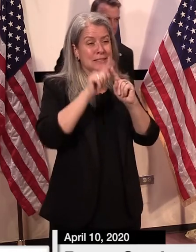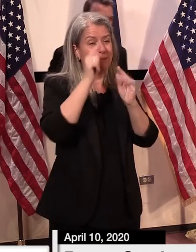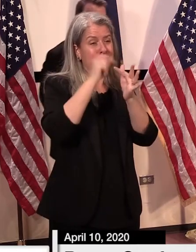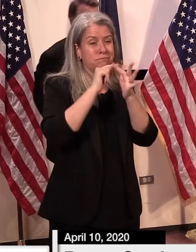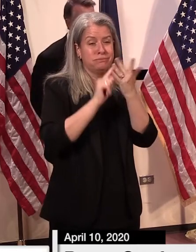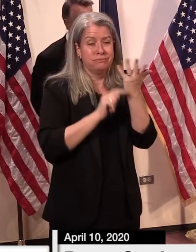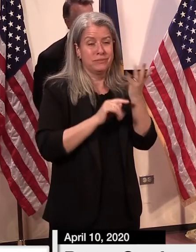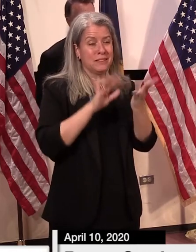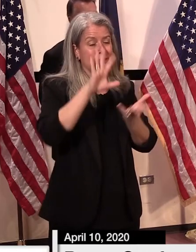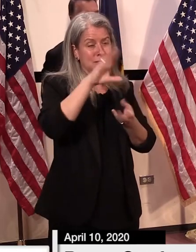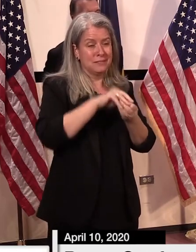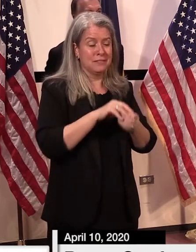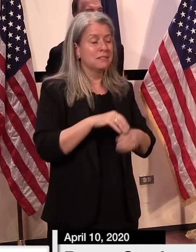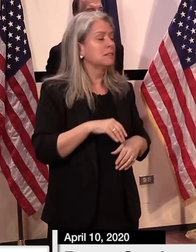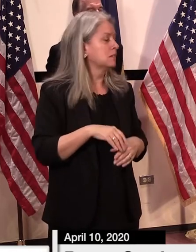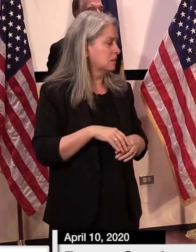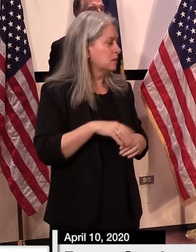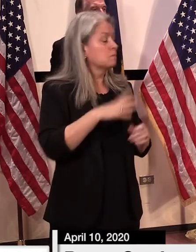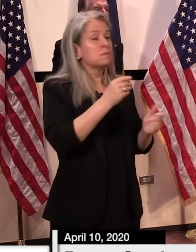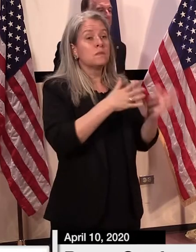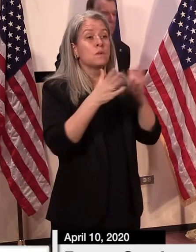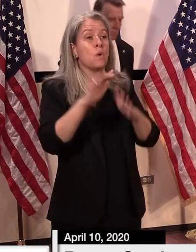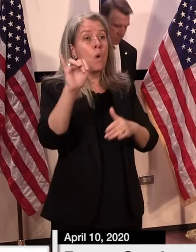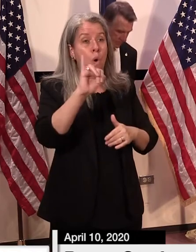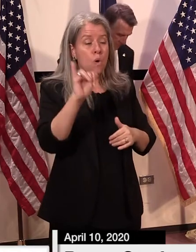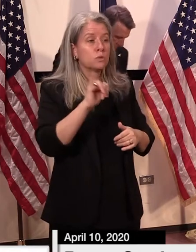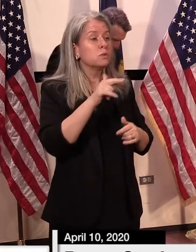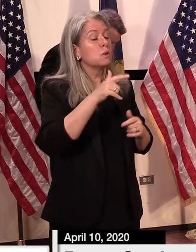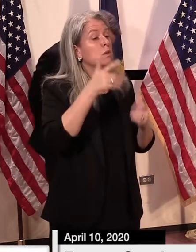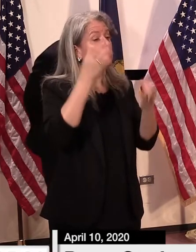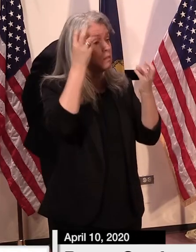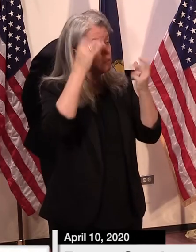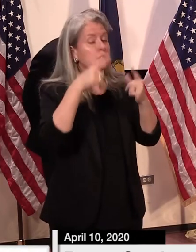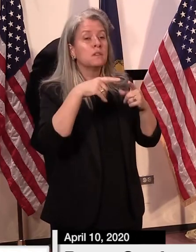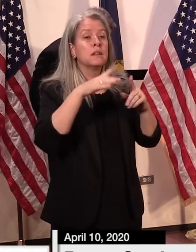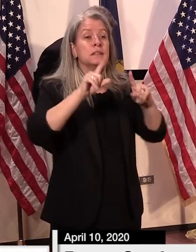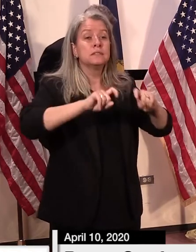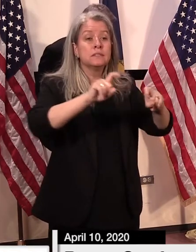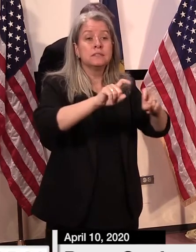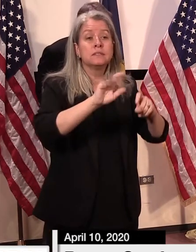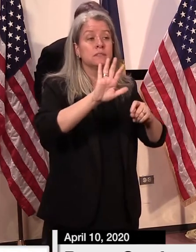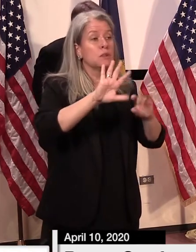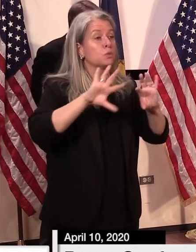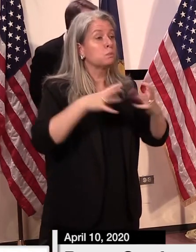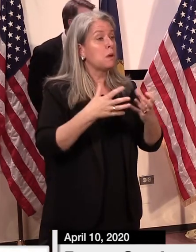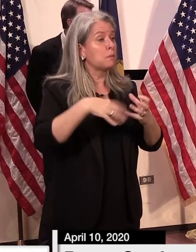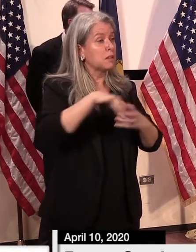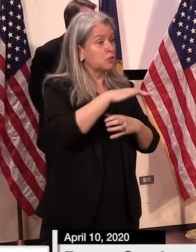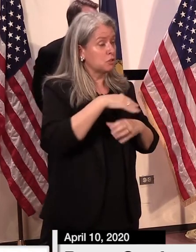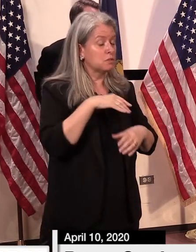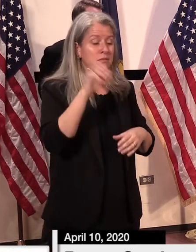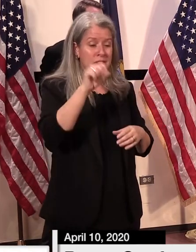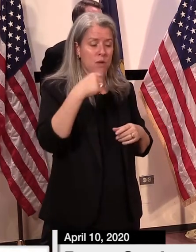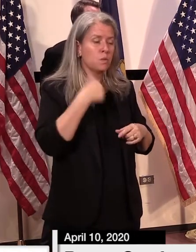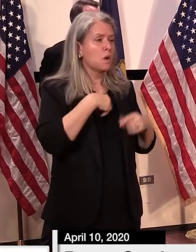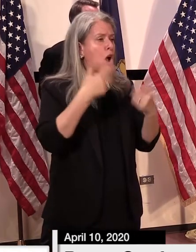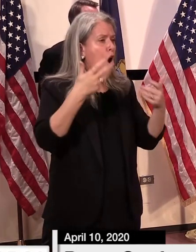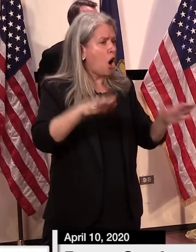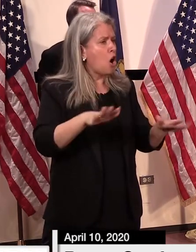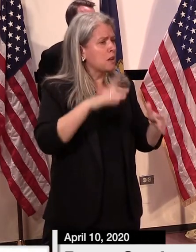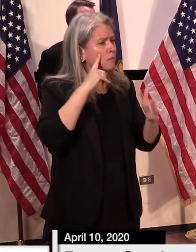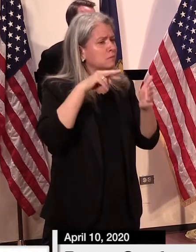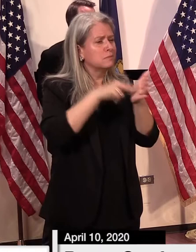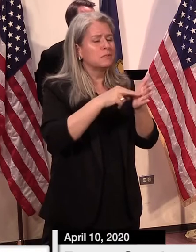they've also looked looked at scanning their population as i had mentioned before dlc has reviewed previous